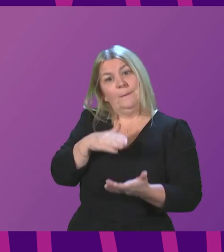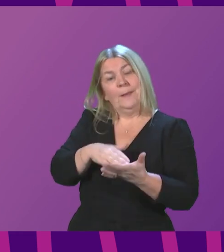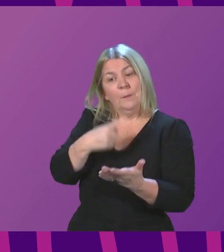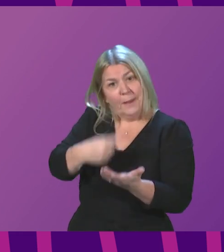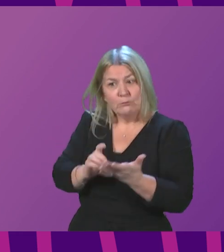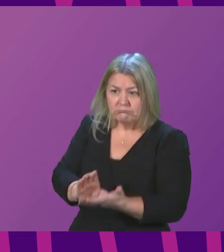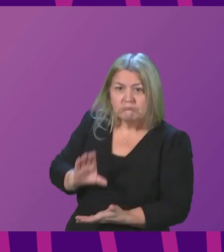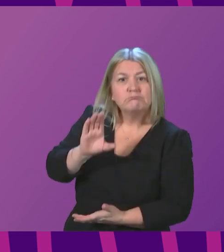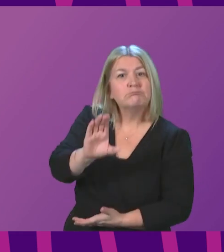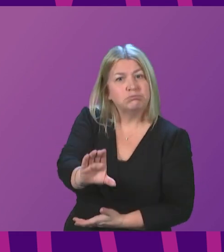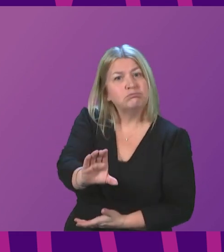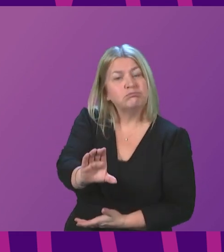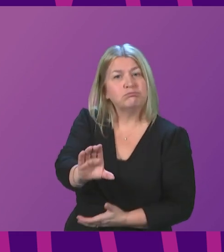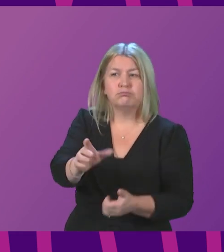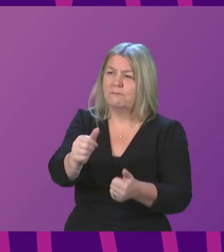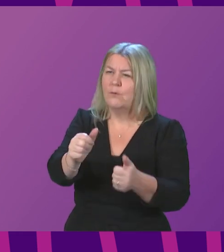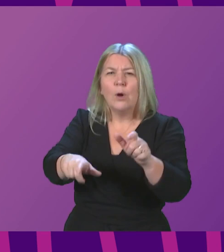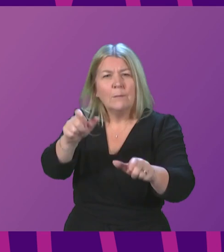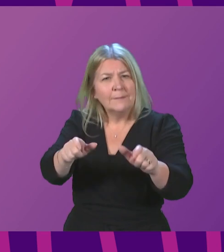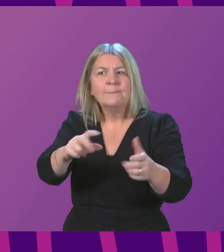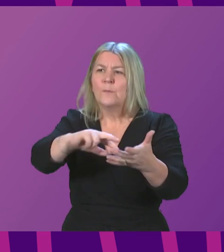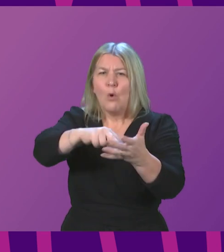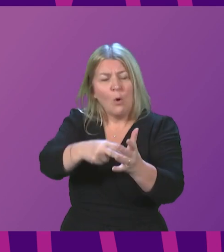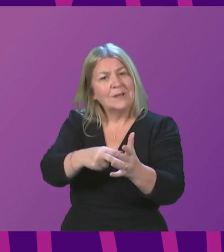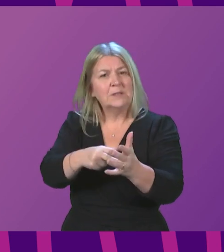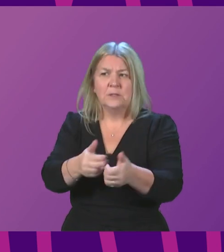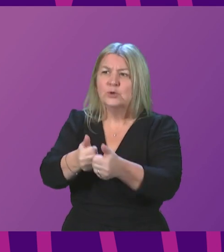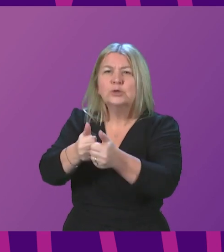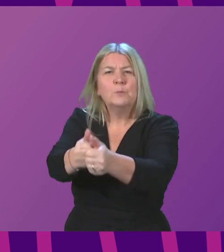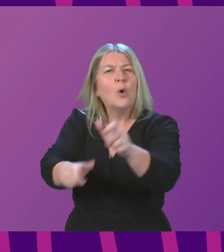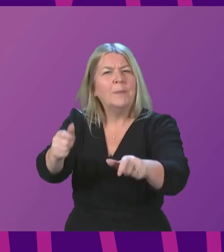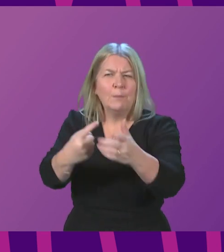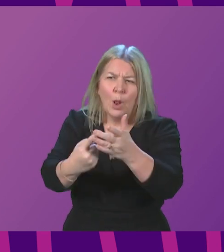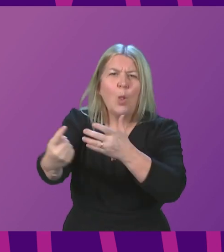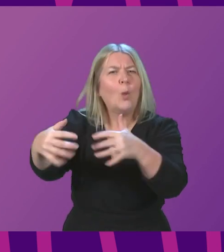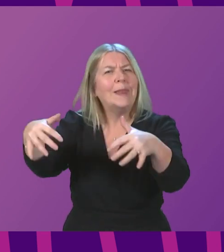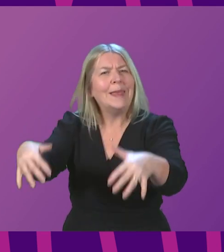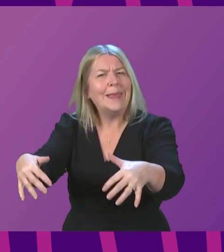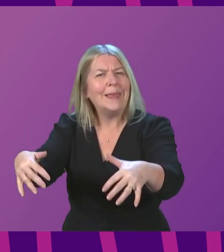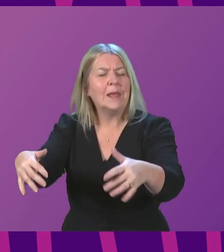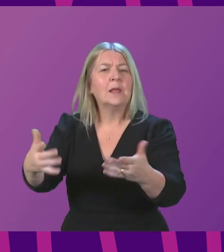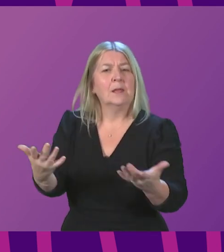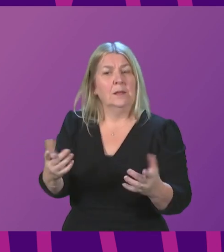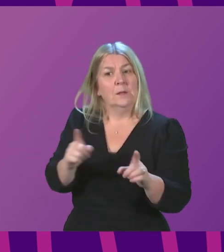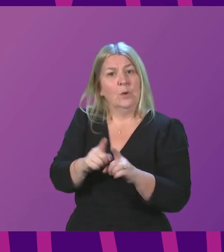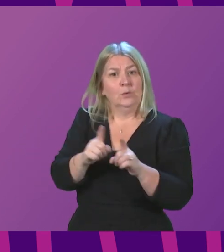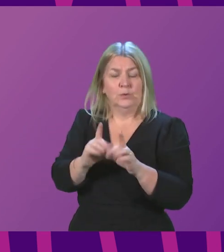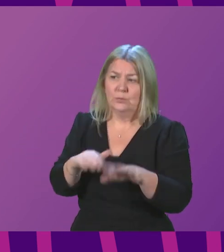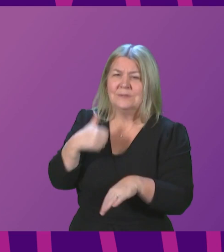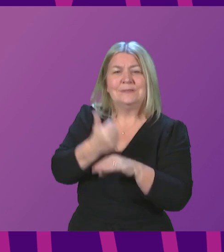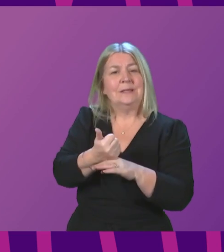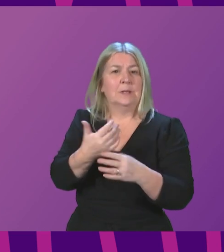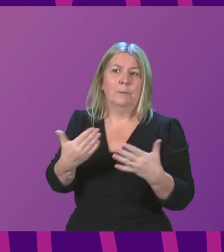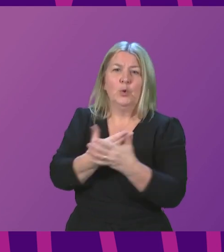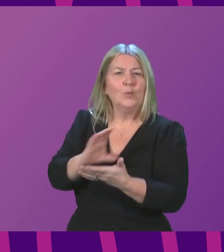tackling social isolation and loneliness and we established the £15 million community's mental health and well-being fund but can I take this